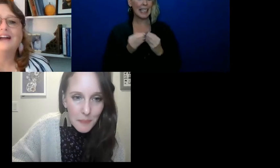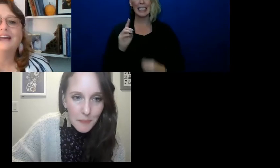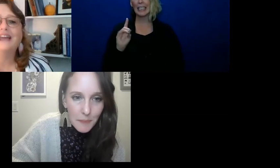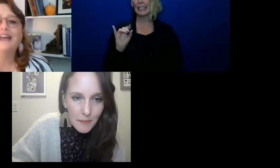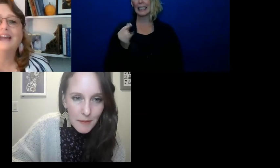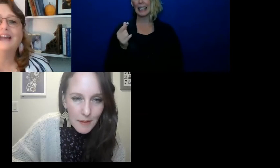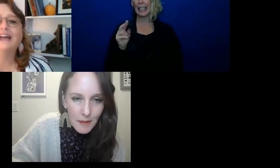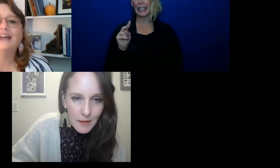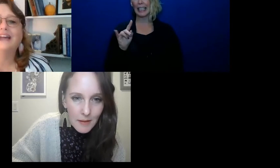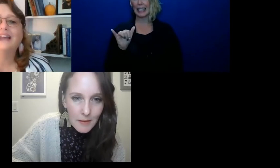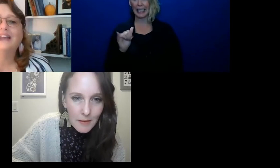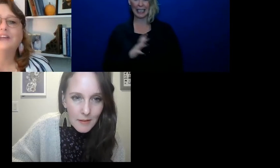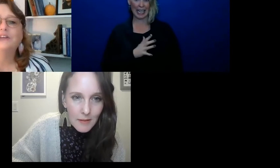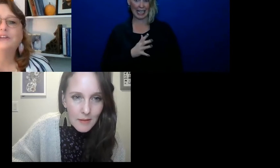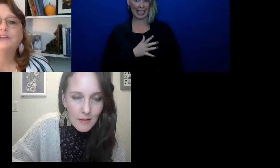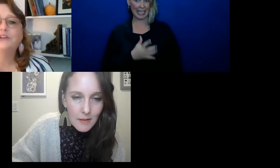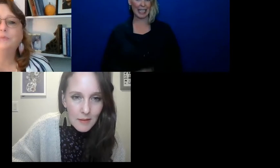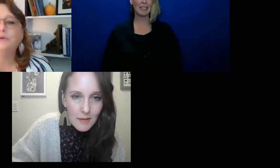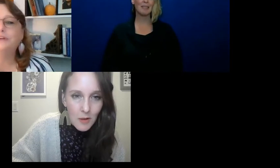Yeah.